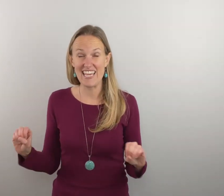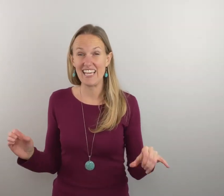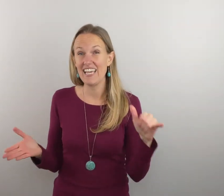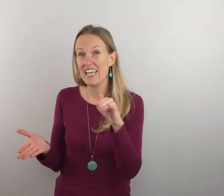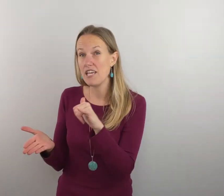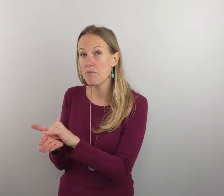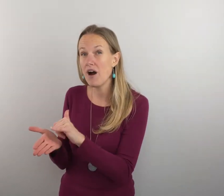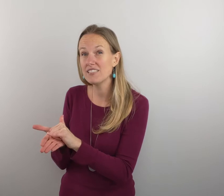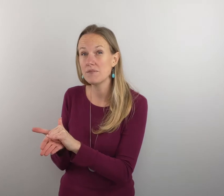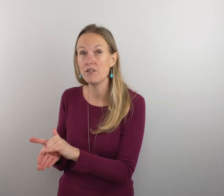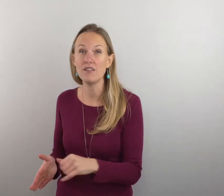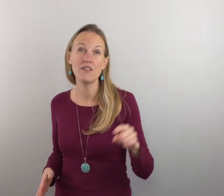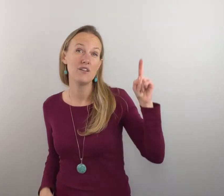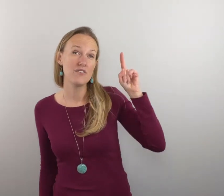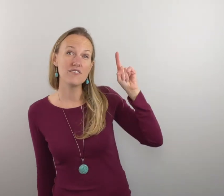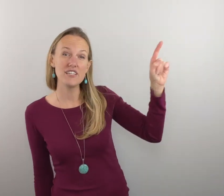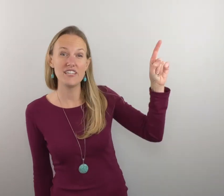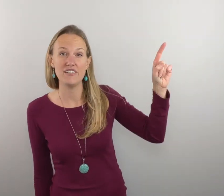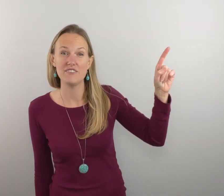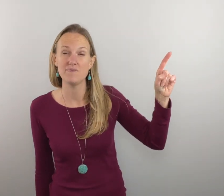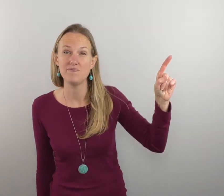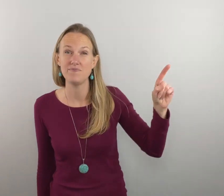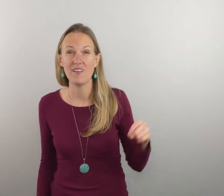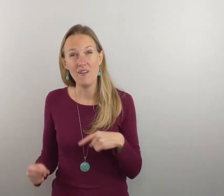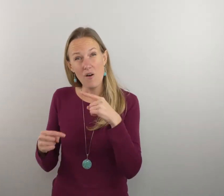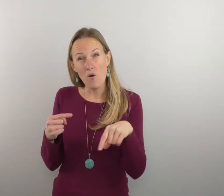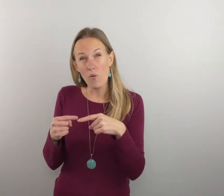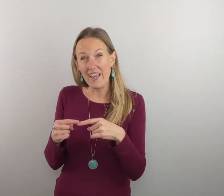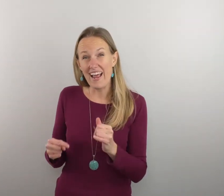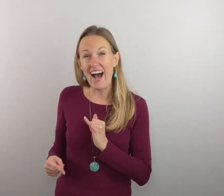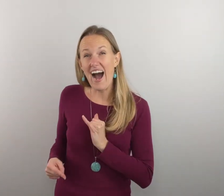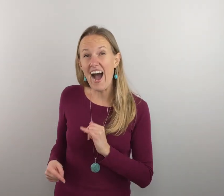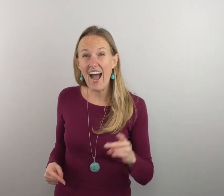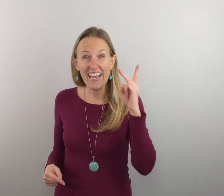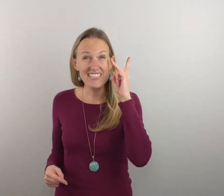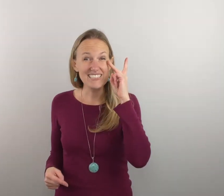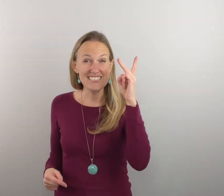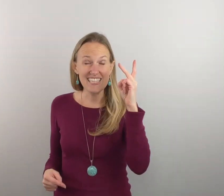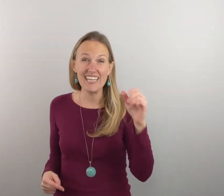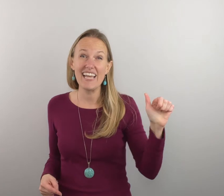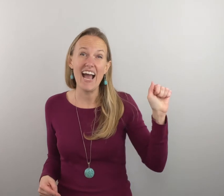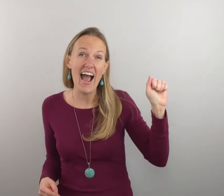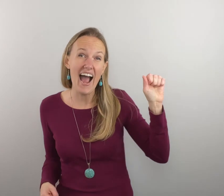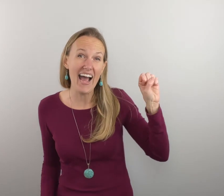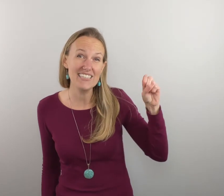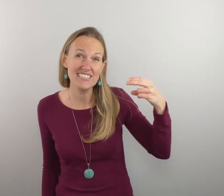impossible for you when i see ash